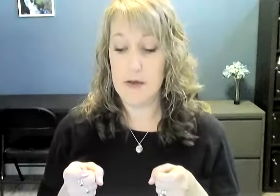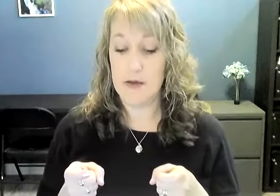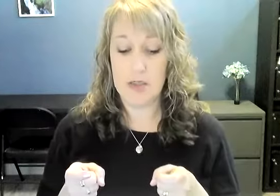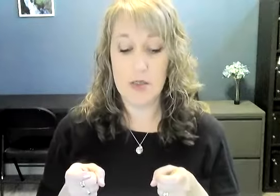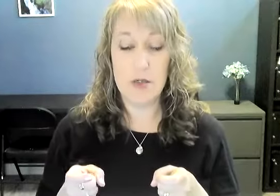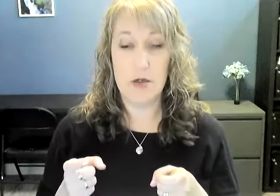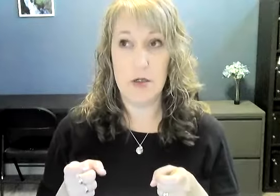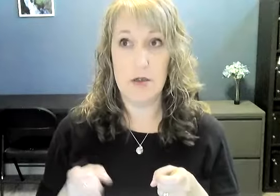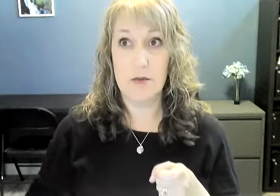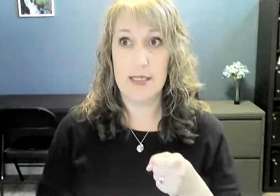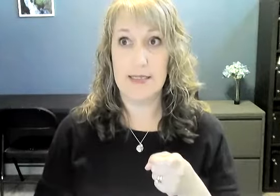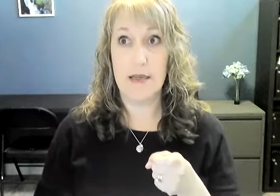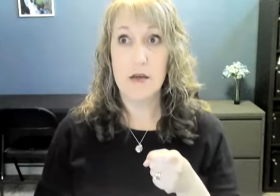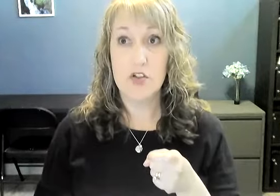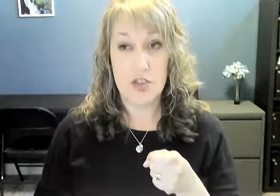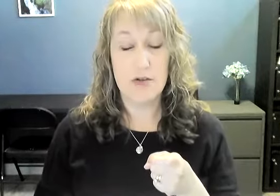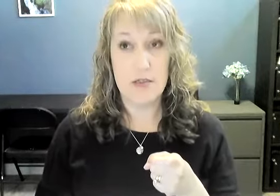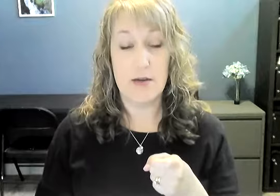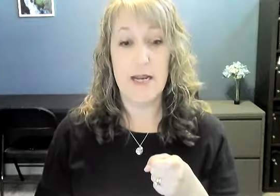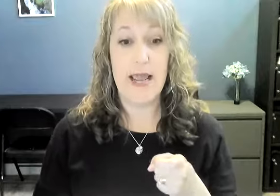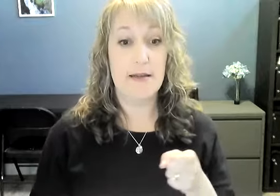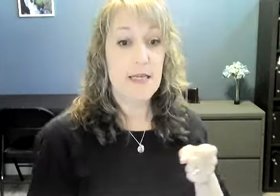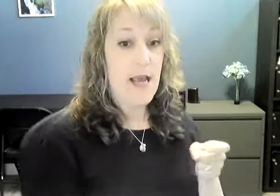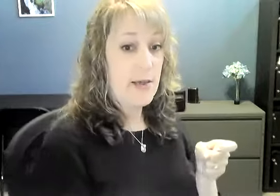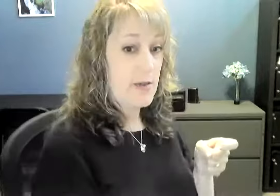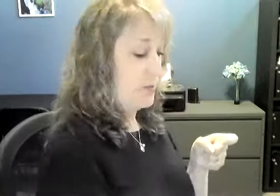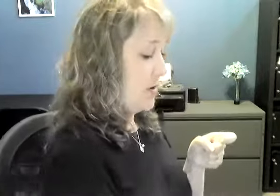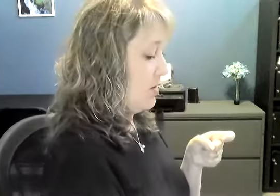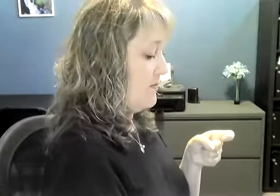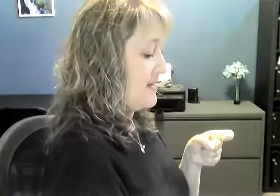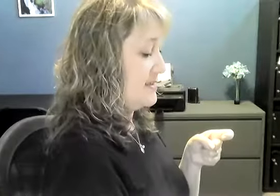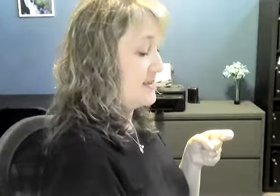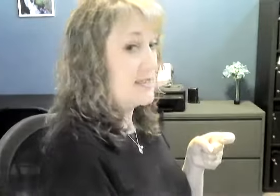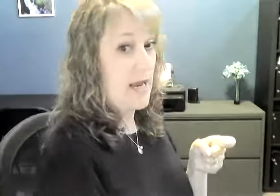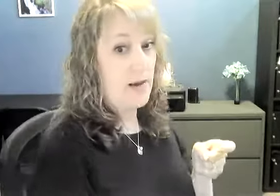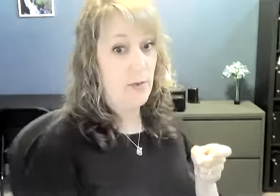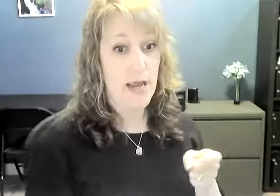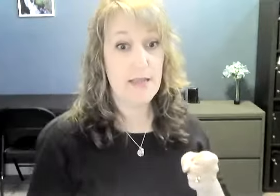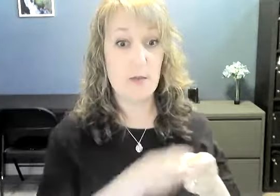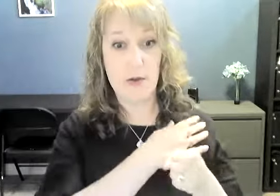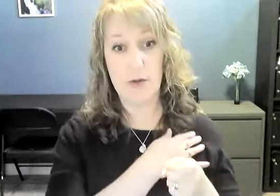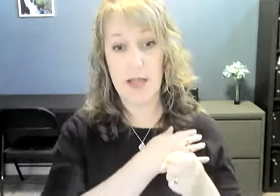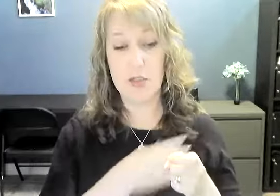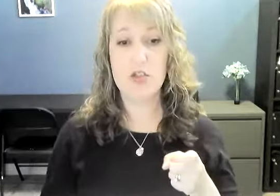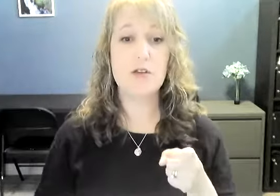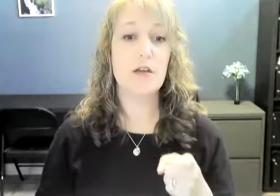Start with your, well, let's see, just your non-dominant hand has your palm facing sideways. You want to relax your shoulder.